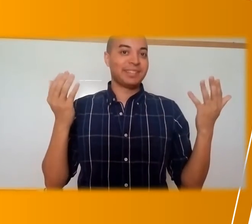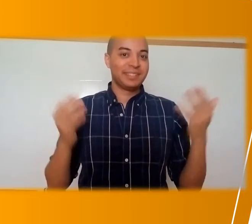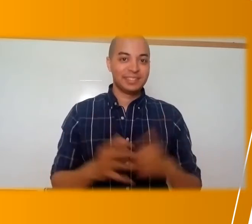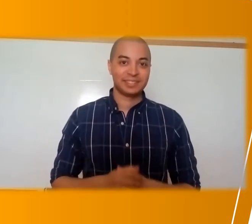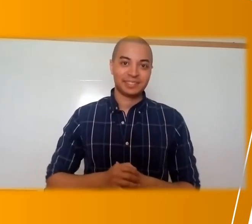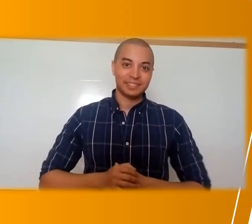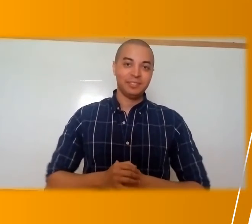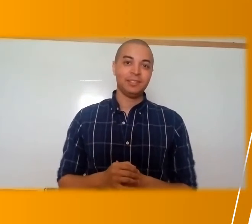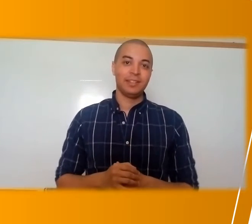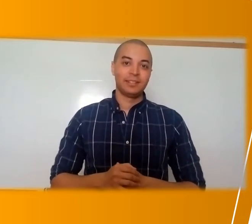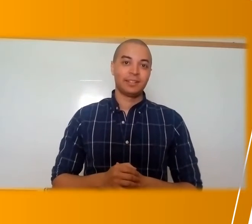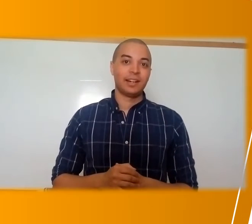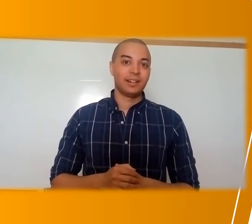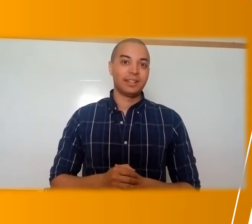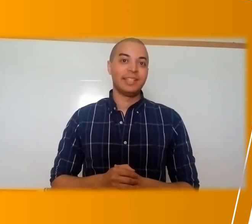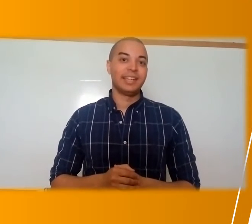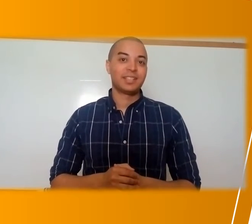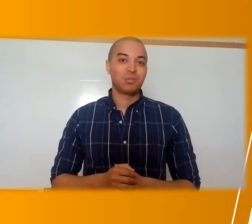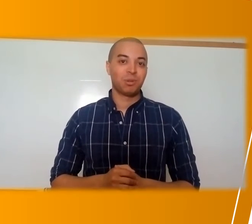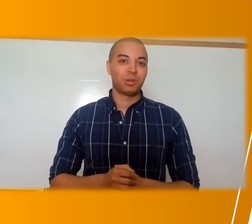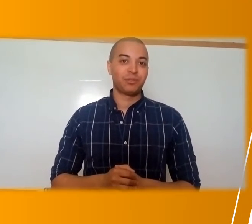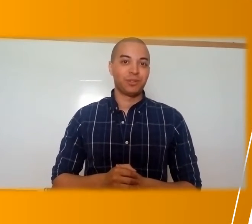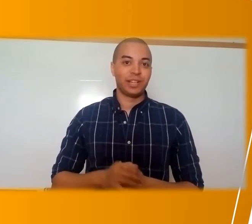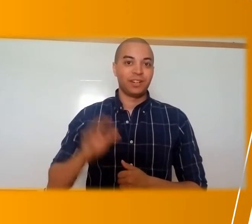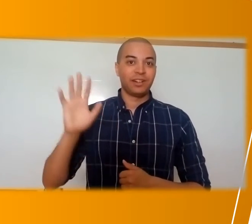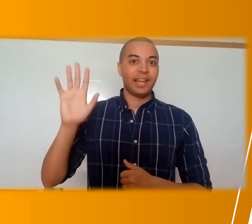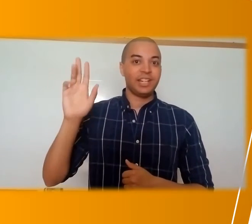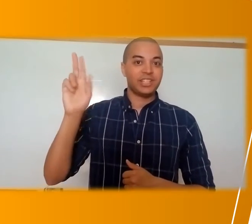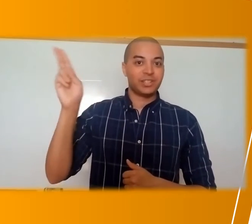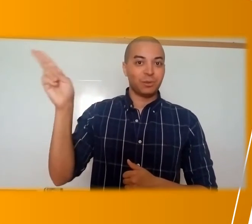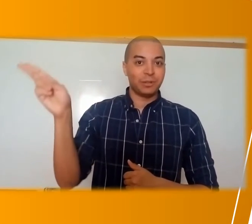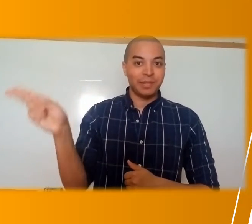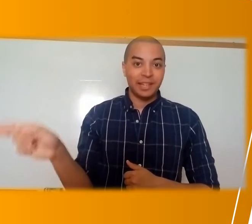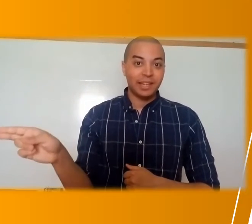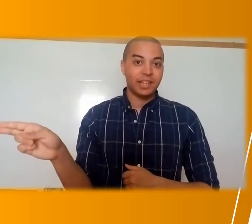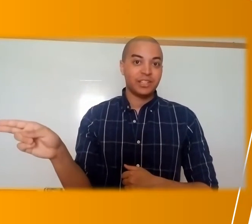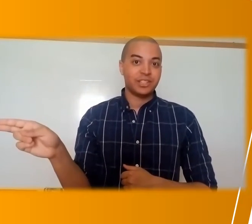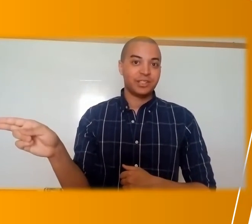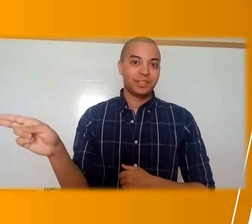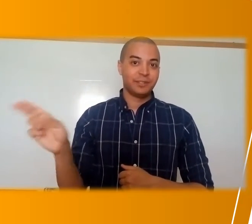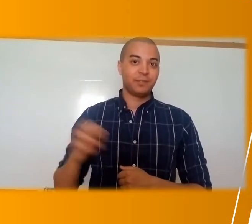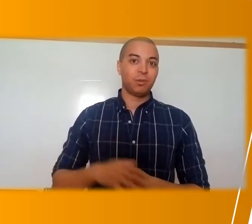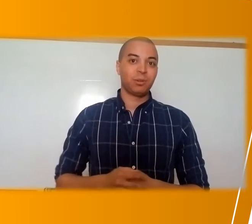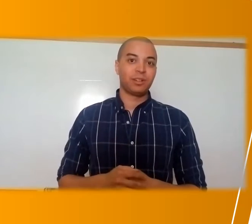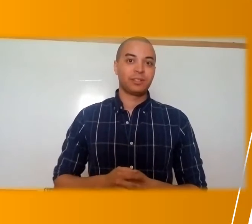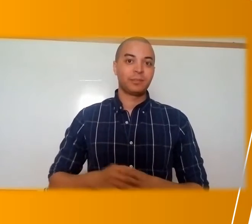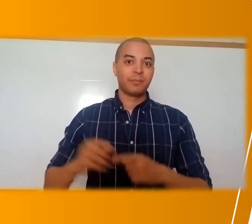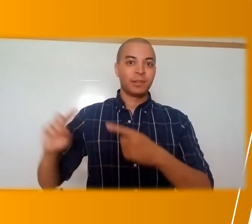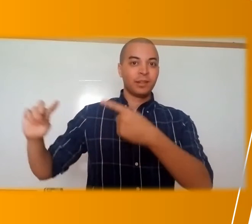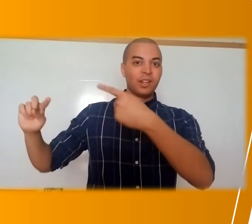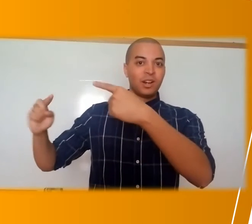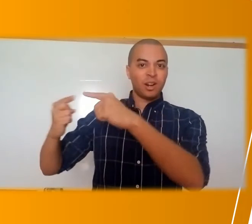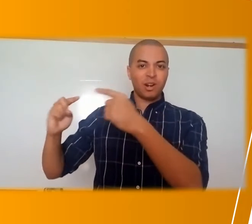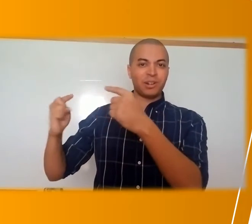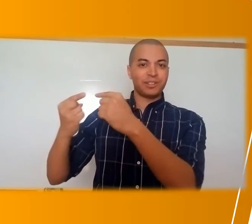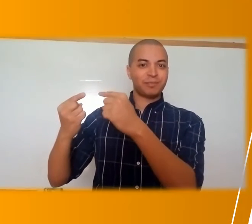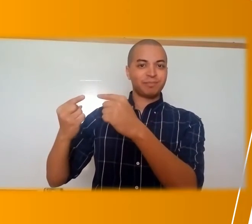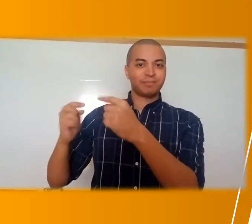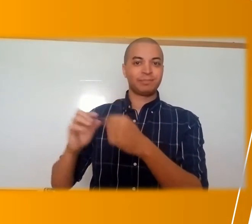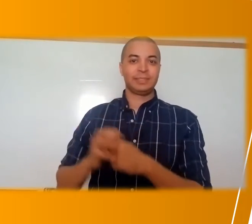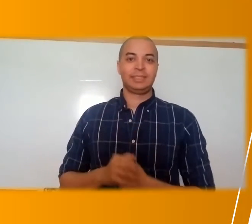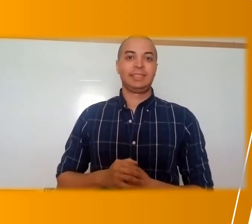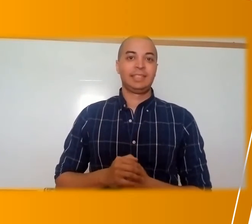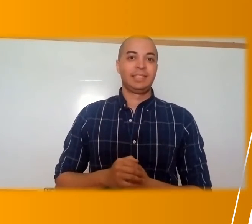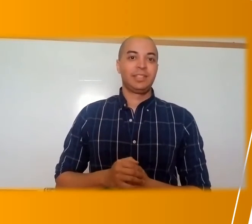happy. Our next word for letter H is going to be H for hurt.